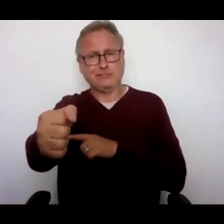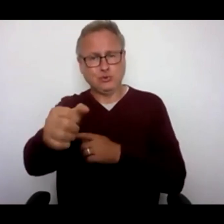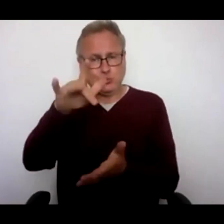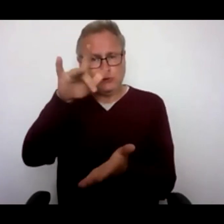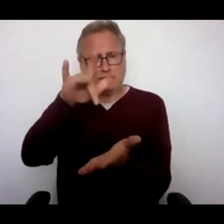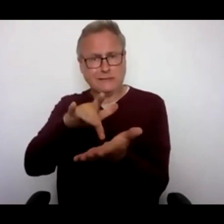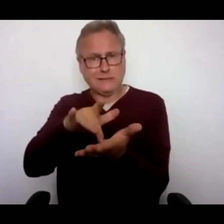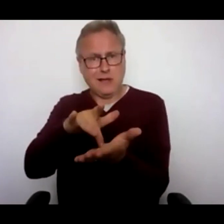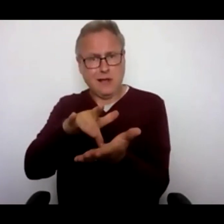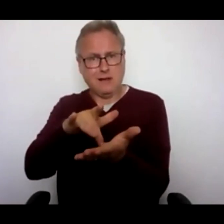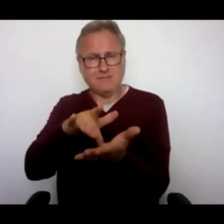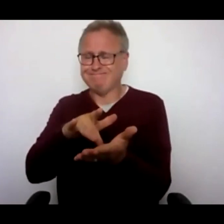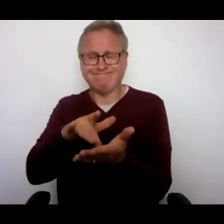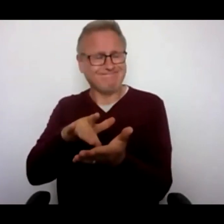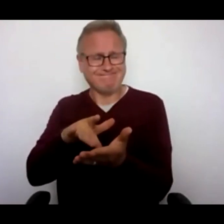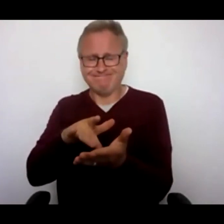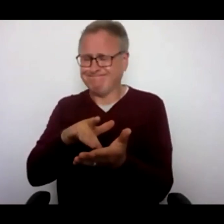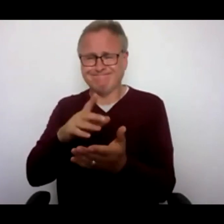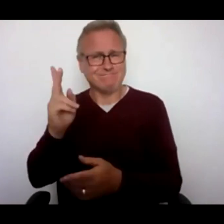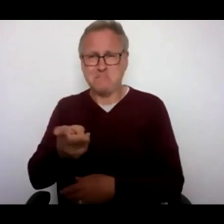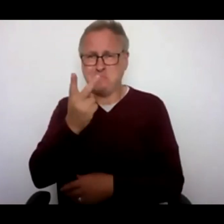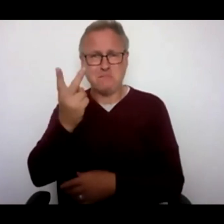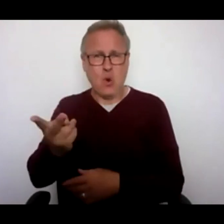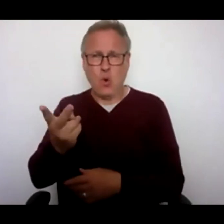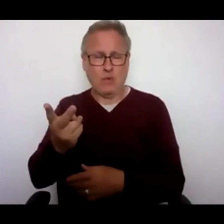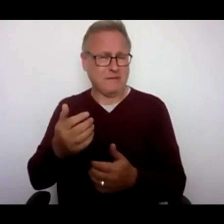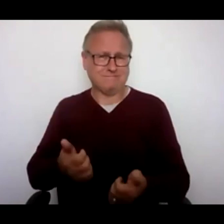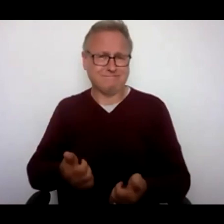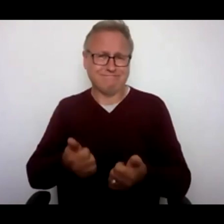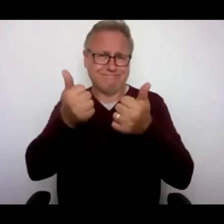Neither of these things would be very good for disabled people.